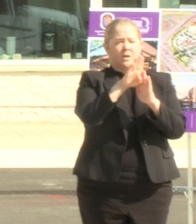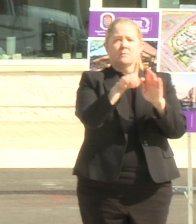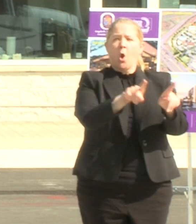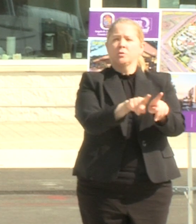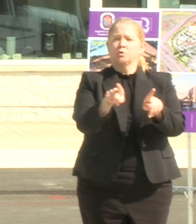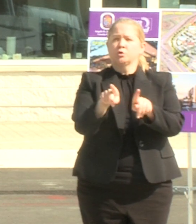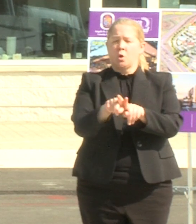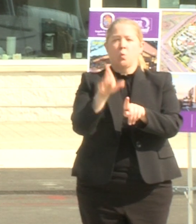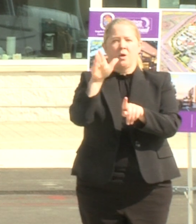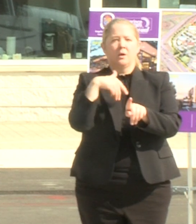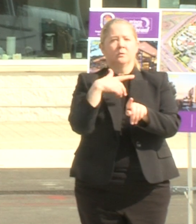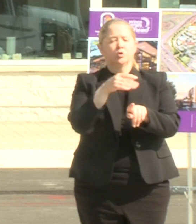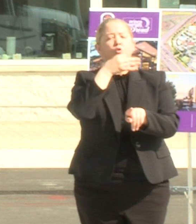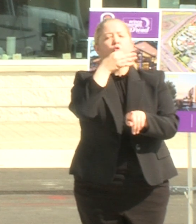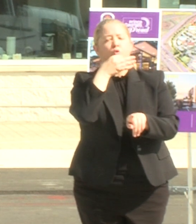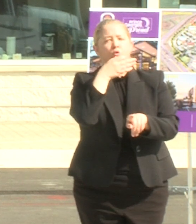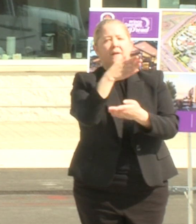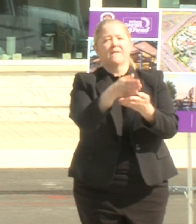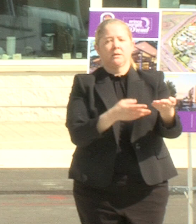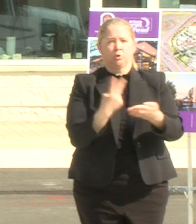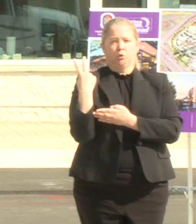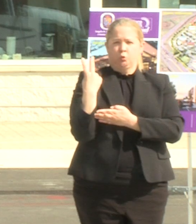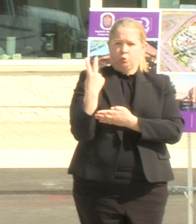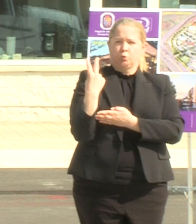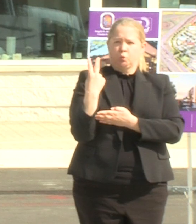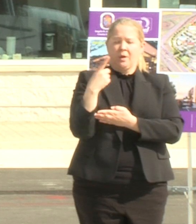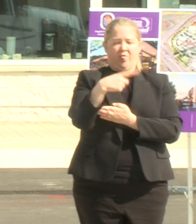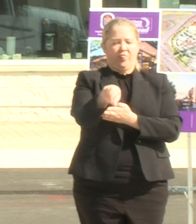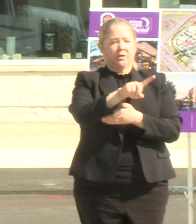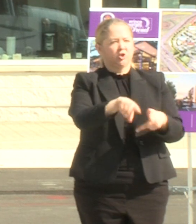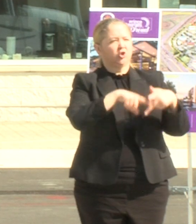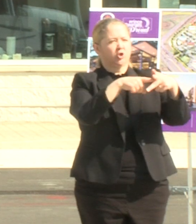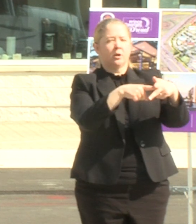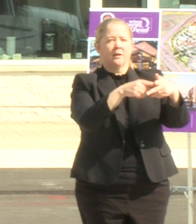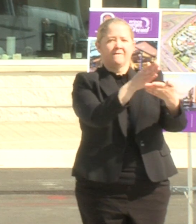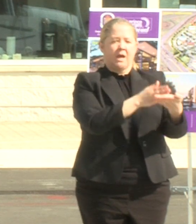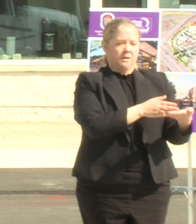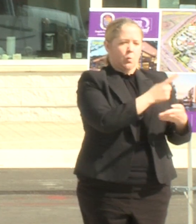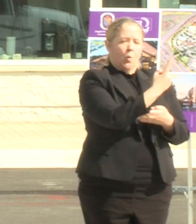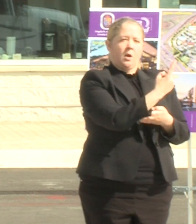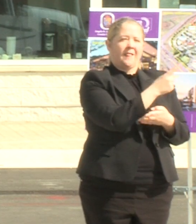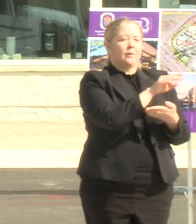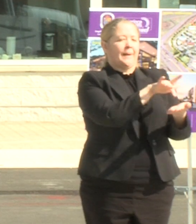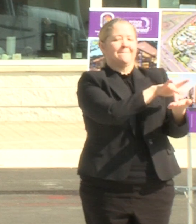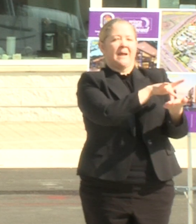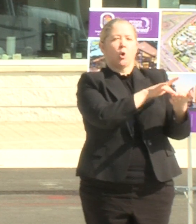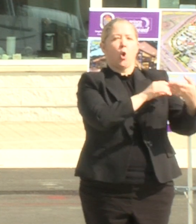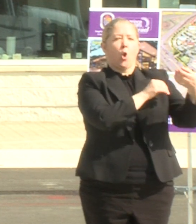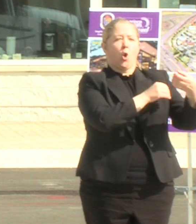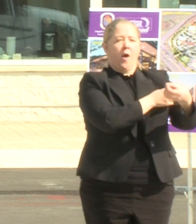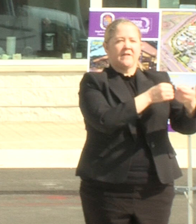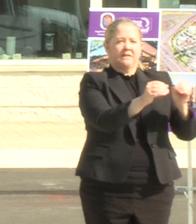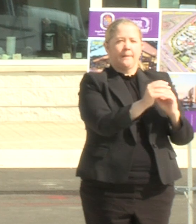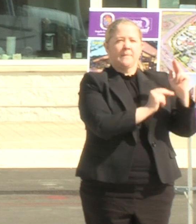enter its phase two uh so uh they started on uh phase one which was a medical office building uh